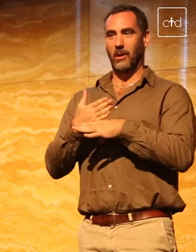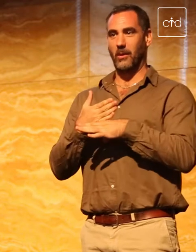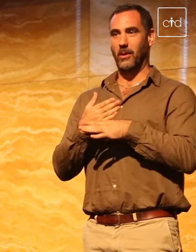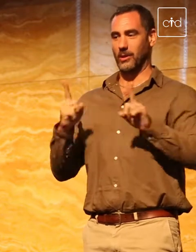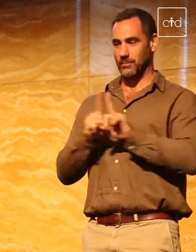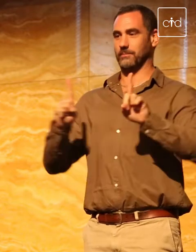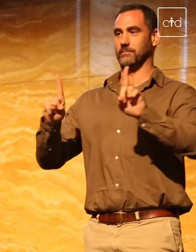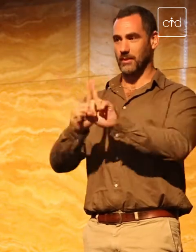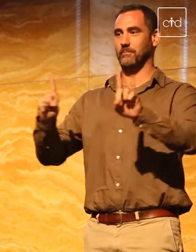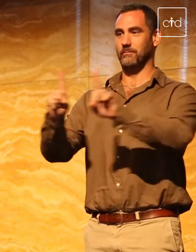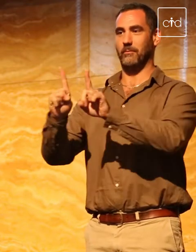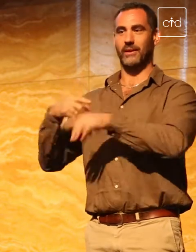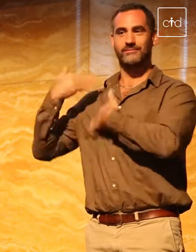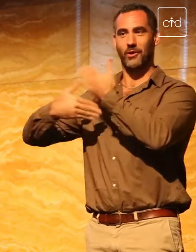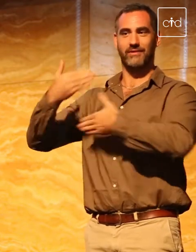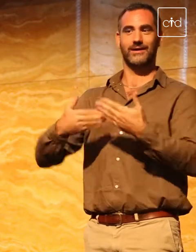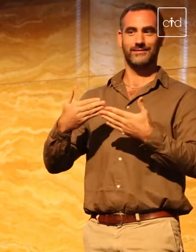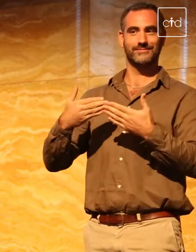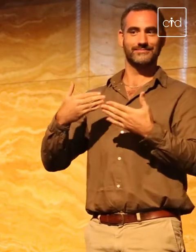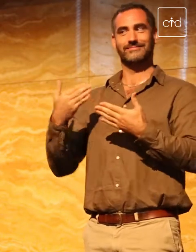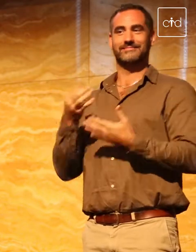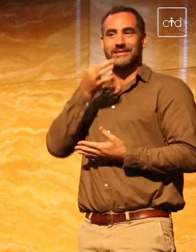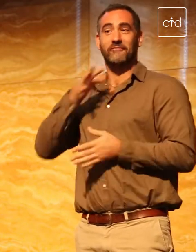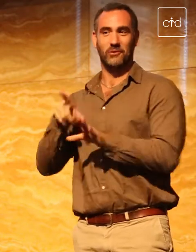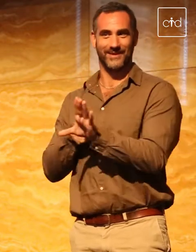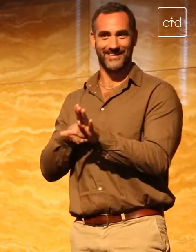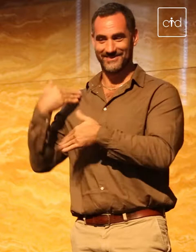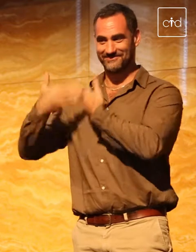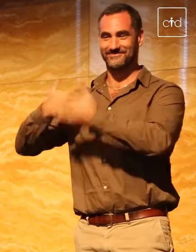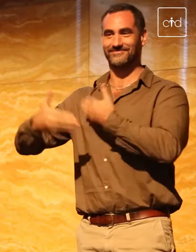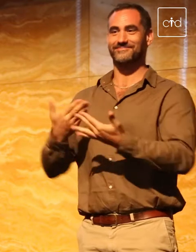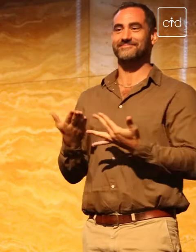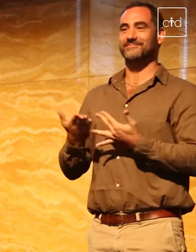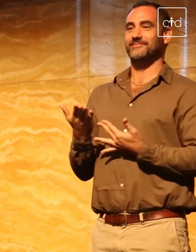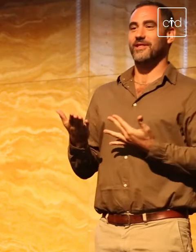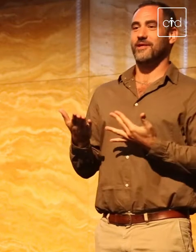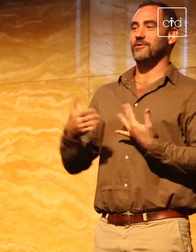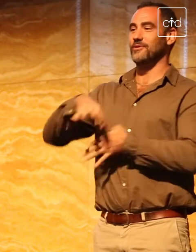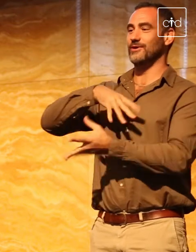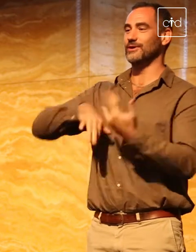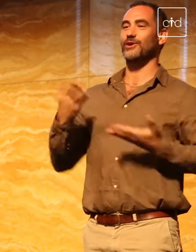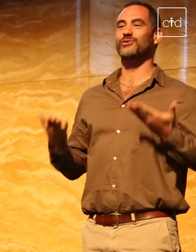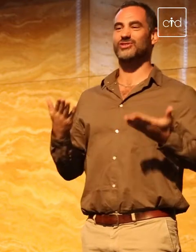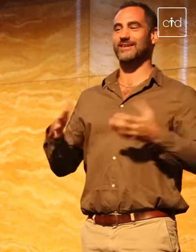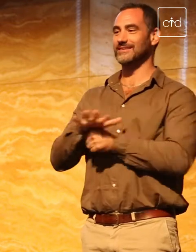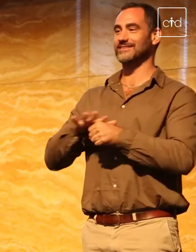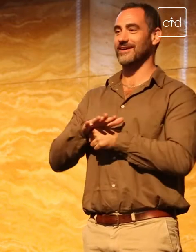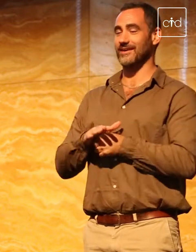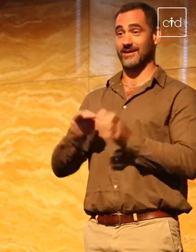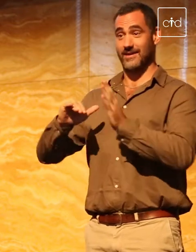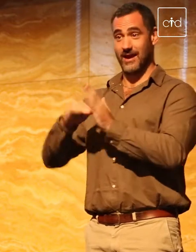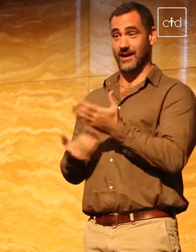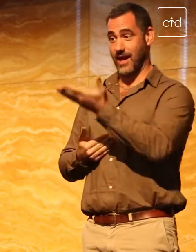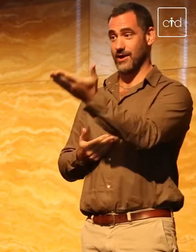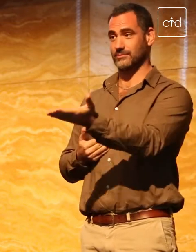decades, just a few years, in many areas of social justice and I'm delighted that she is now the